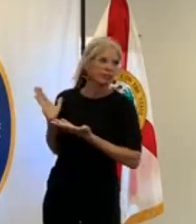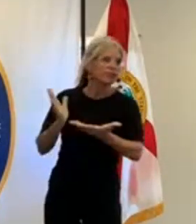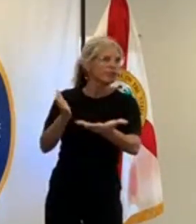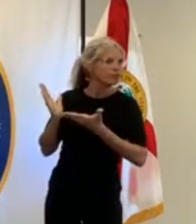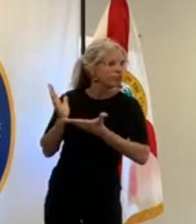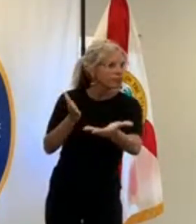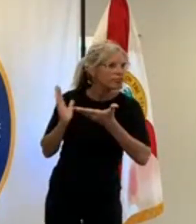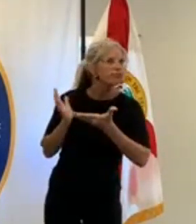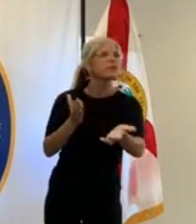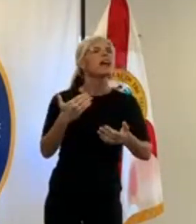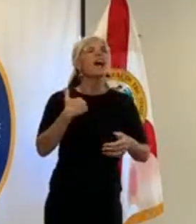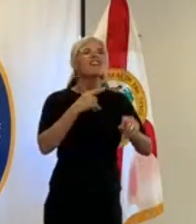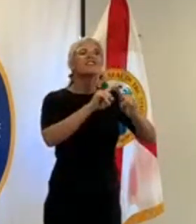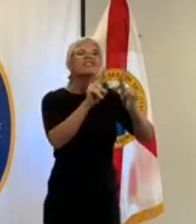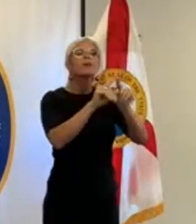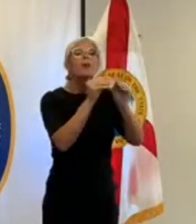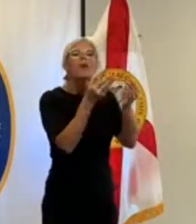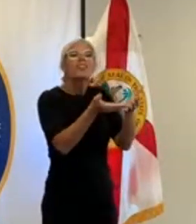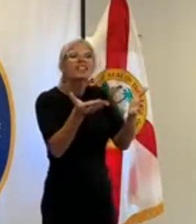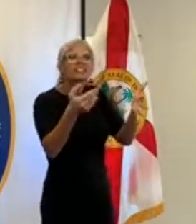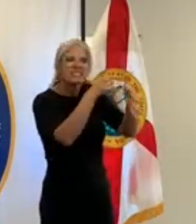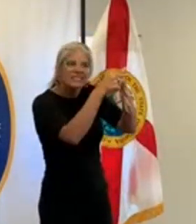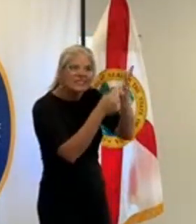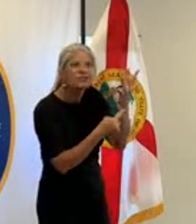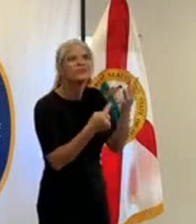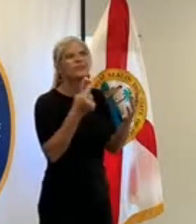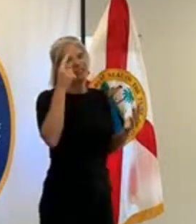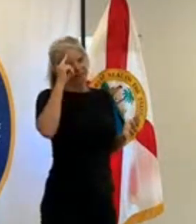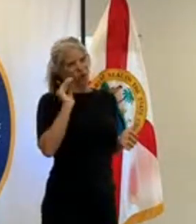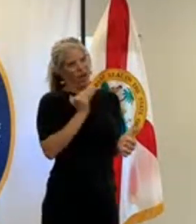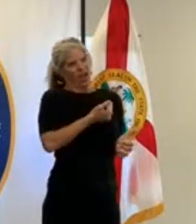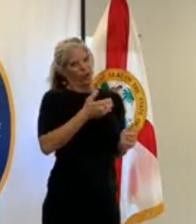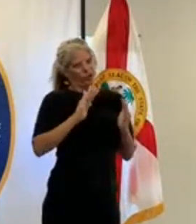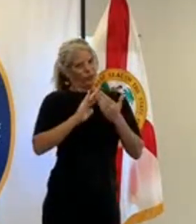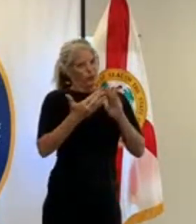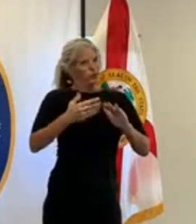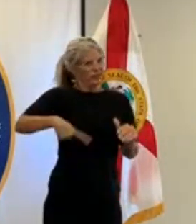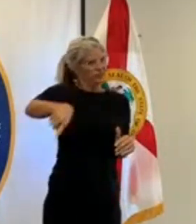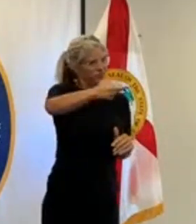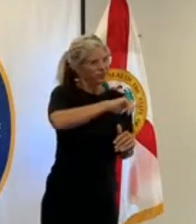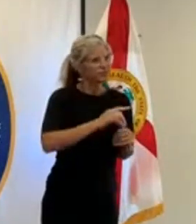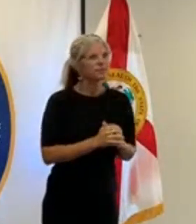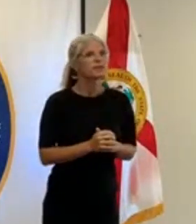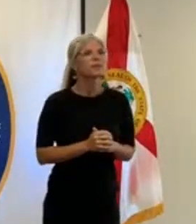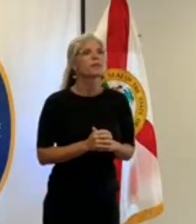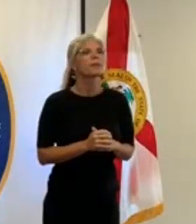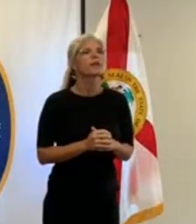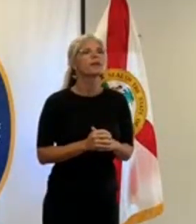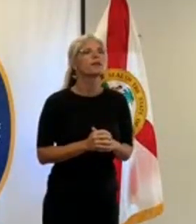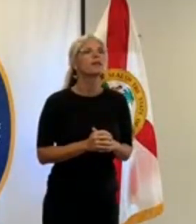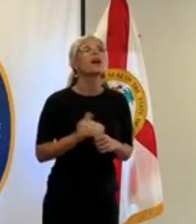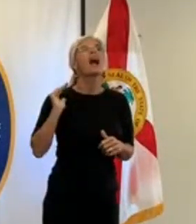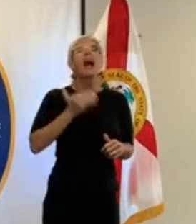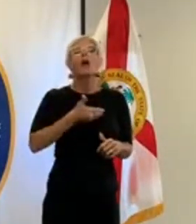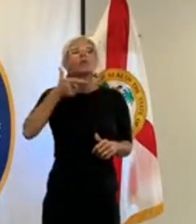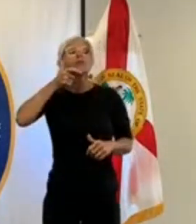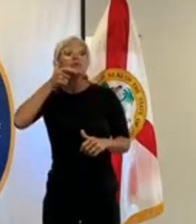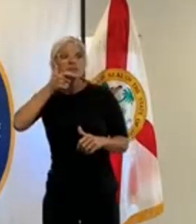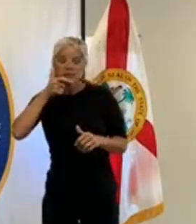needed food for our community and then uh as far as the call center our call center as always is open seven days a week